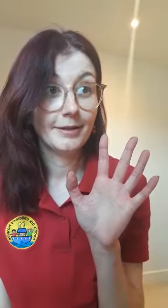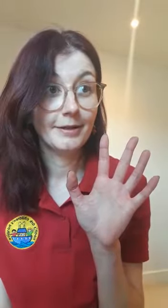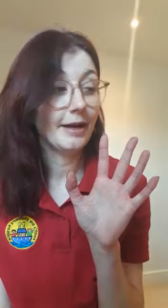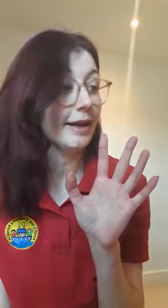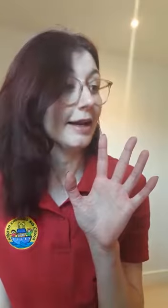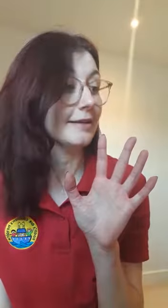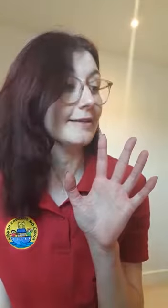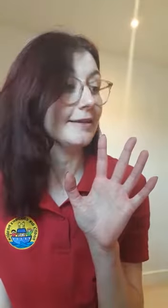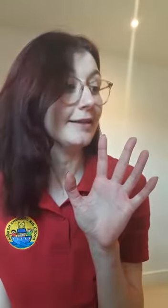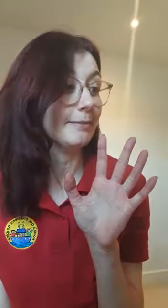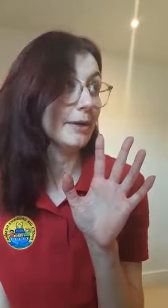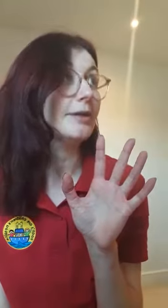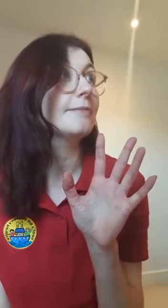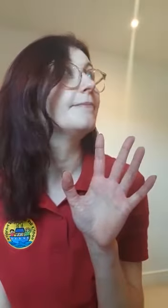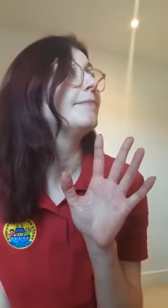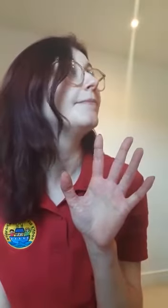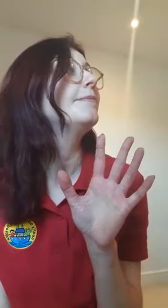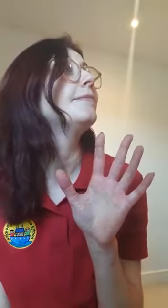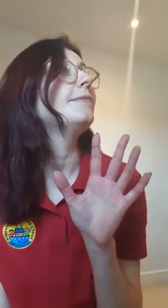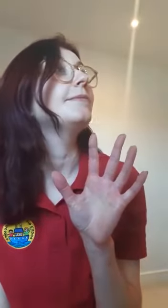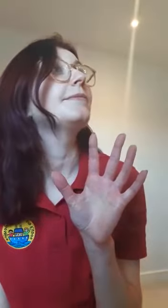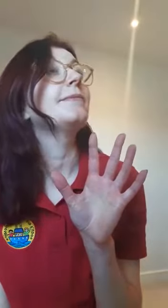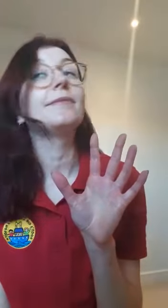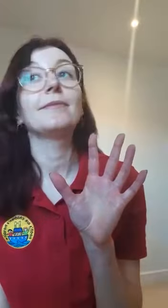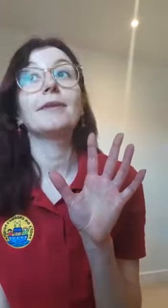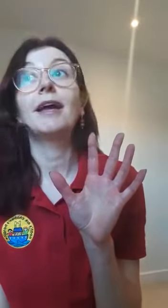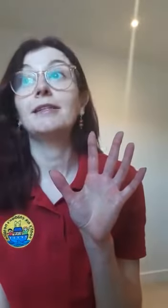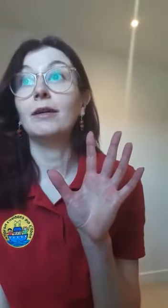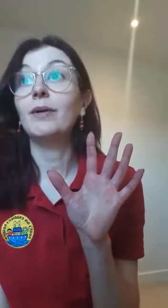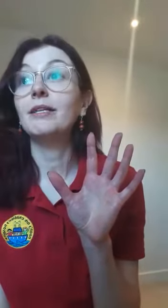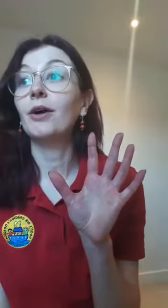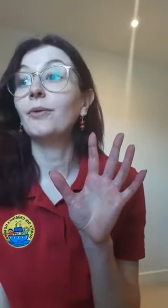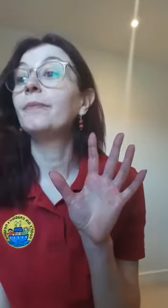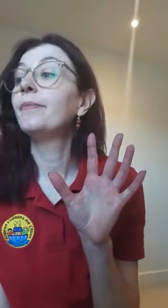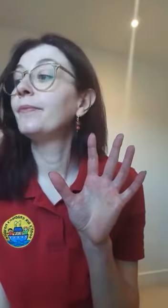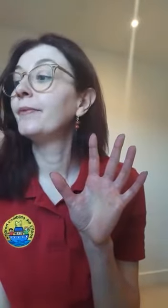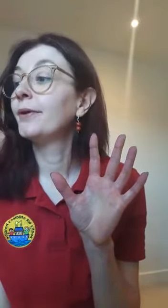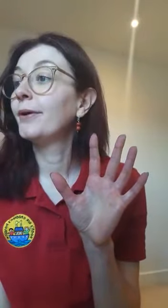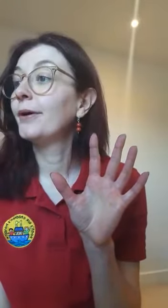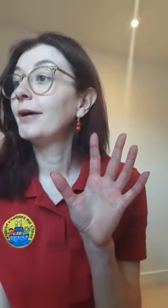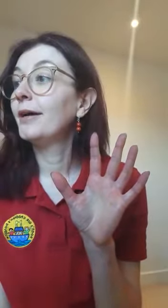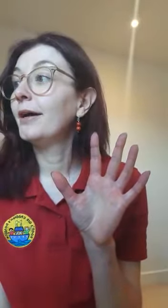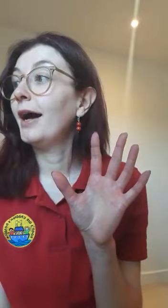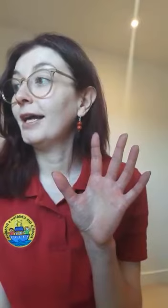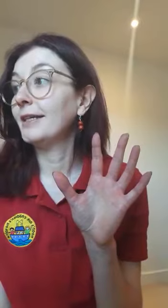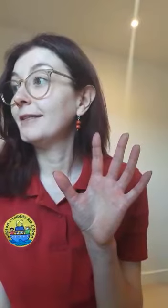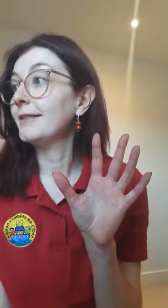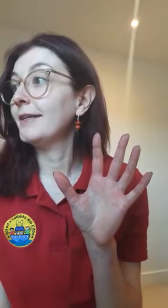I can see a mug. I can see a window. I can see